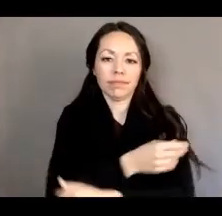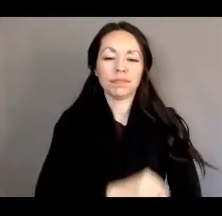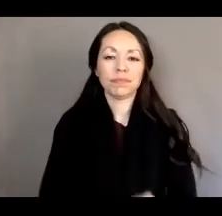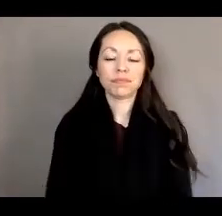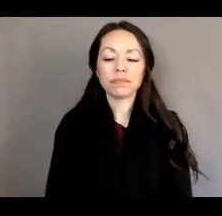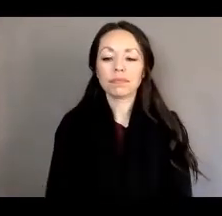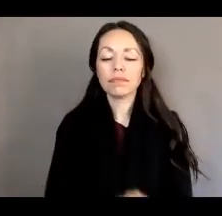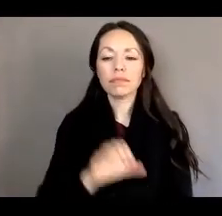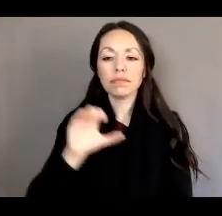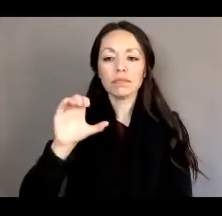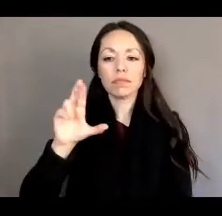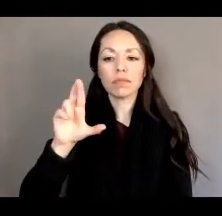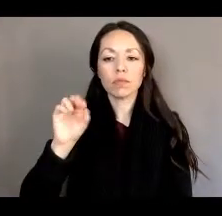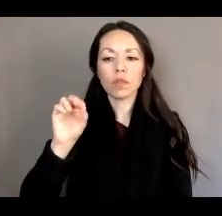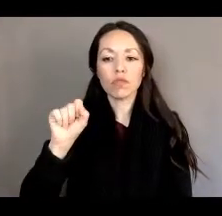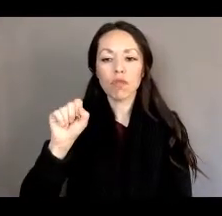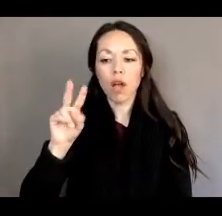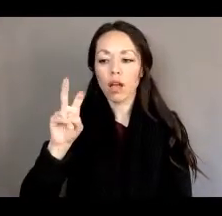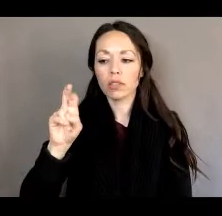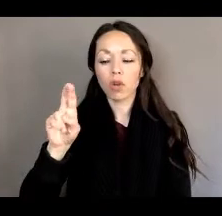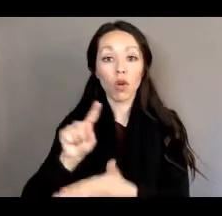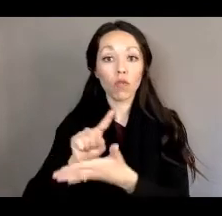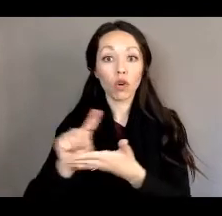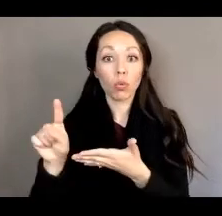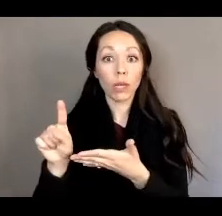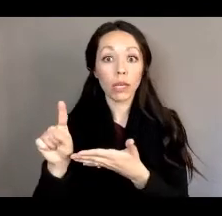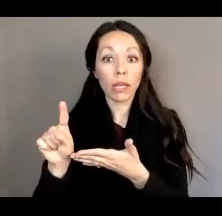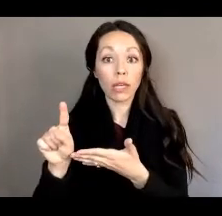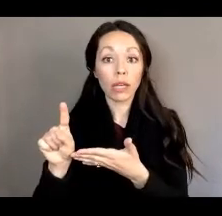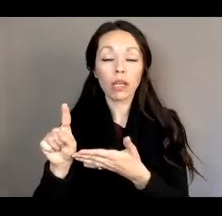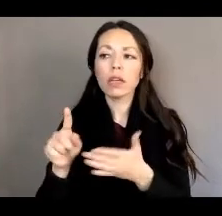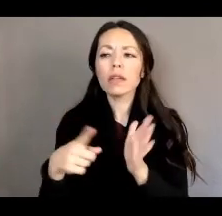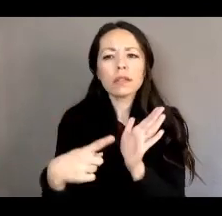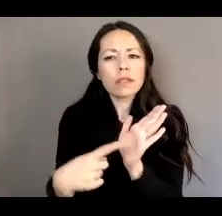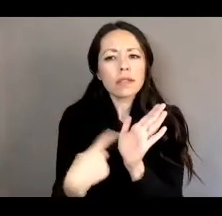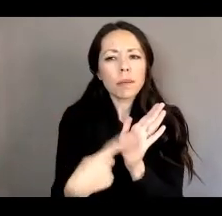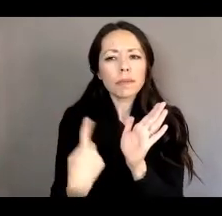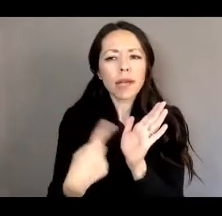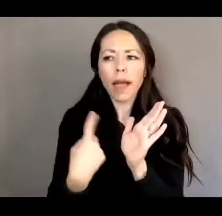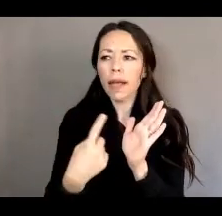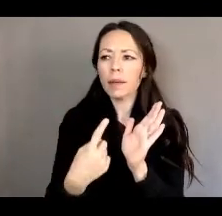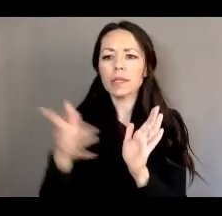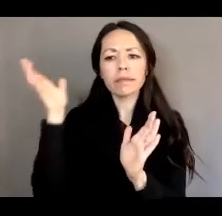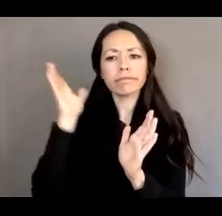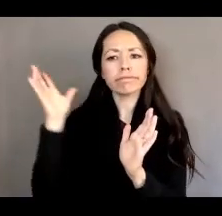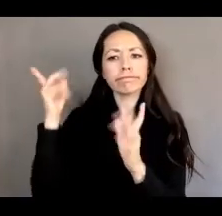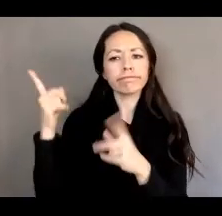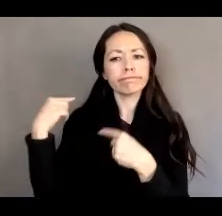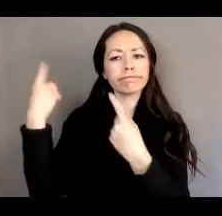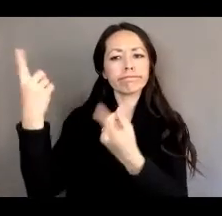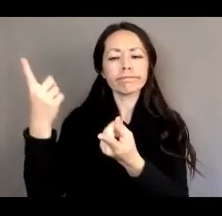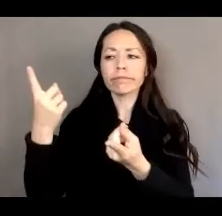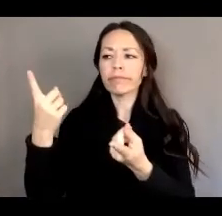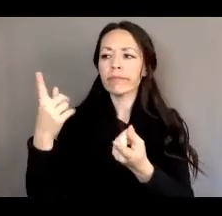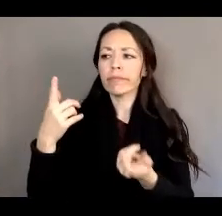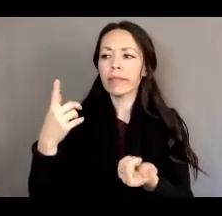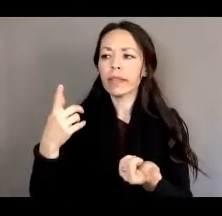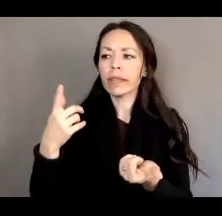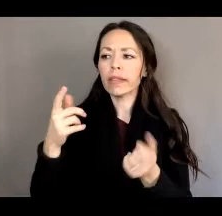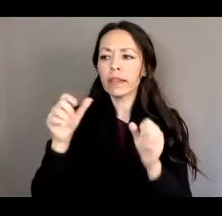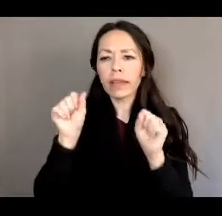crossover week was, uh, can be pretty controversial. It can